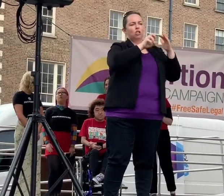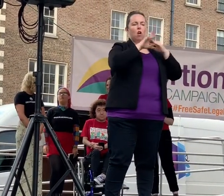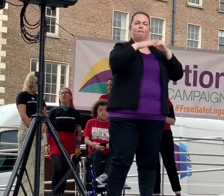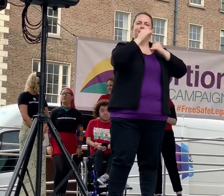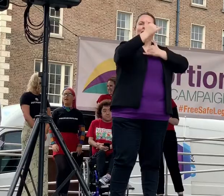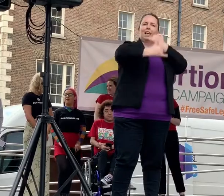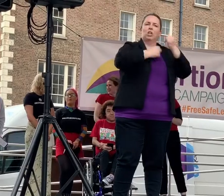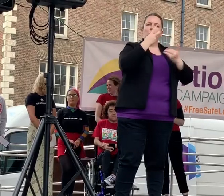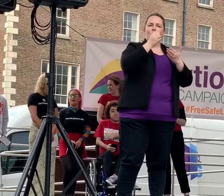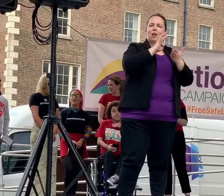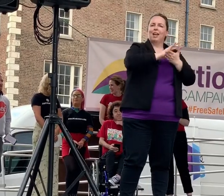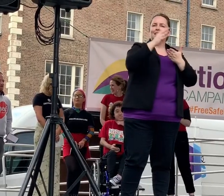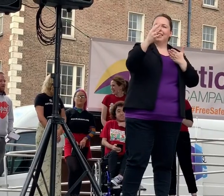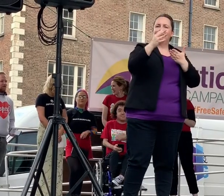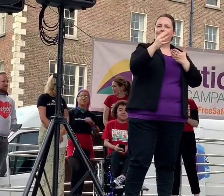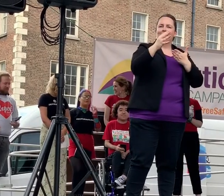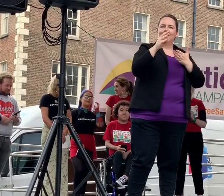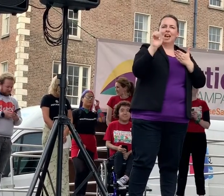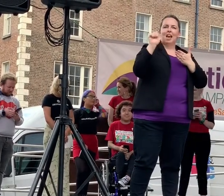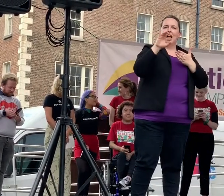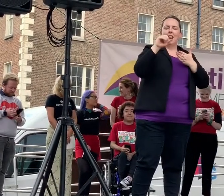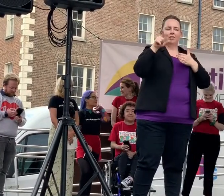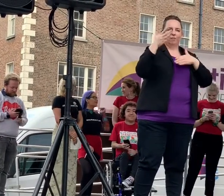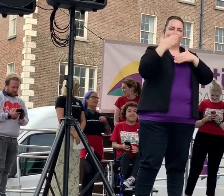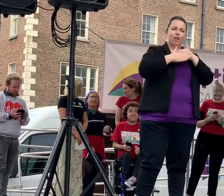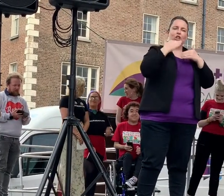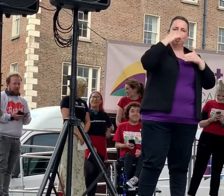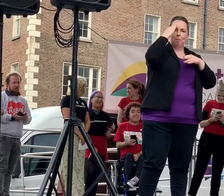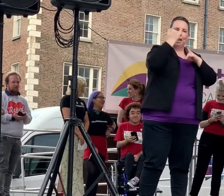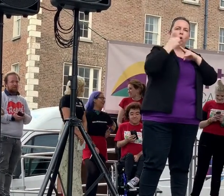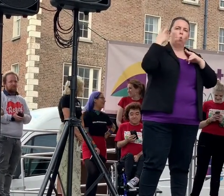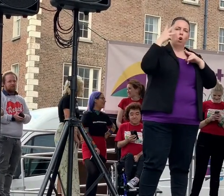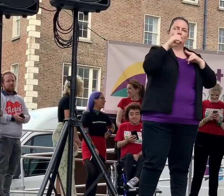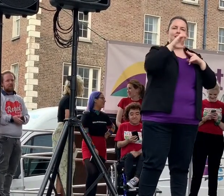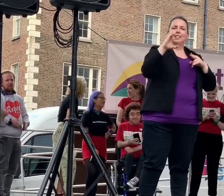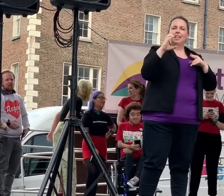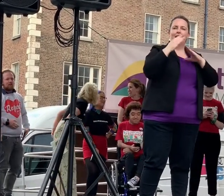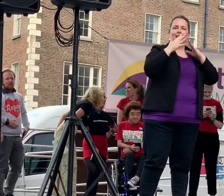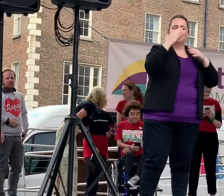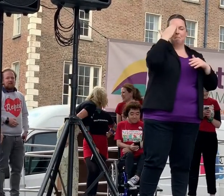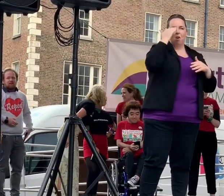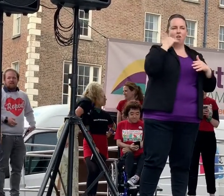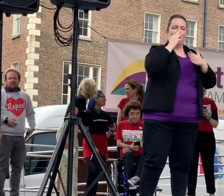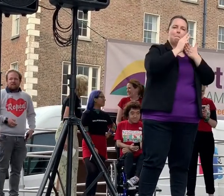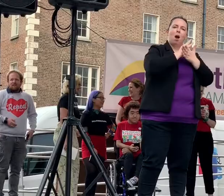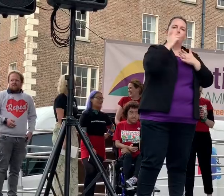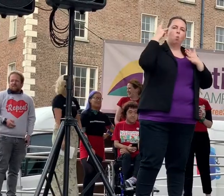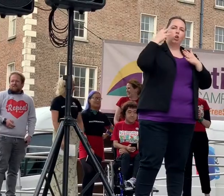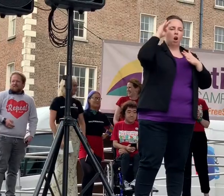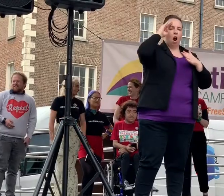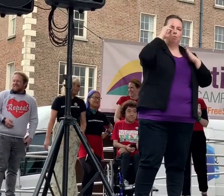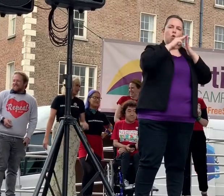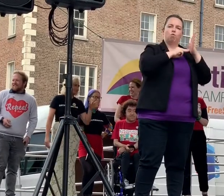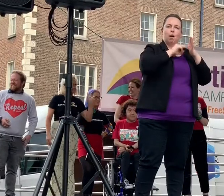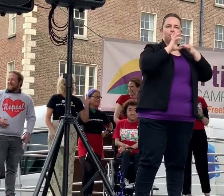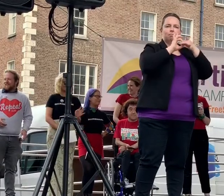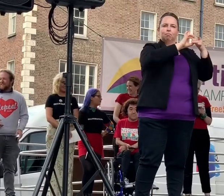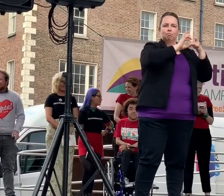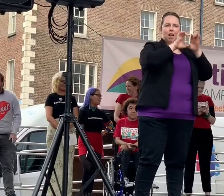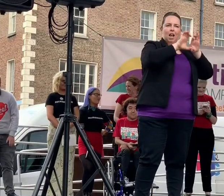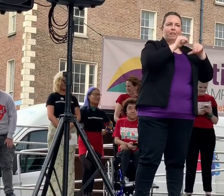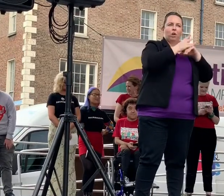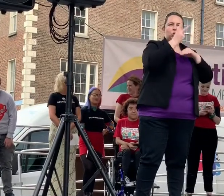2019, Alana completed a summer in Washington DC as a part of the Washington Ireland program class of